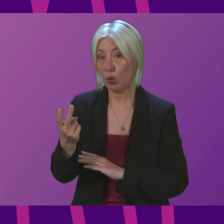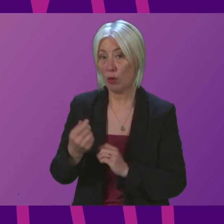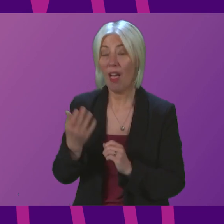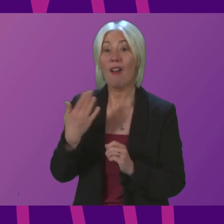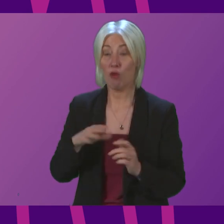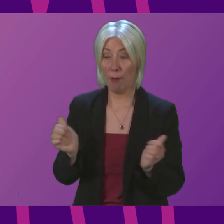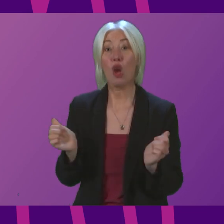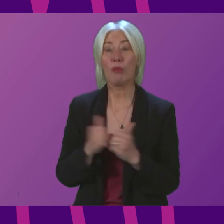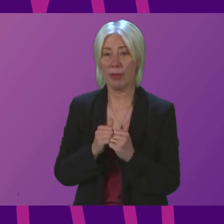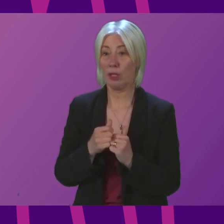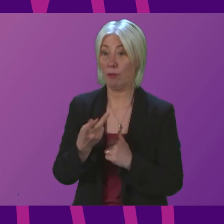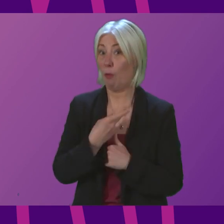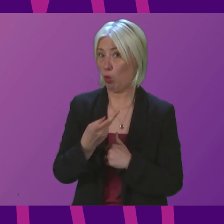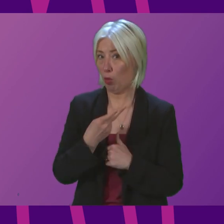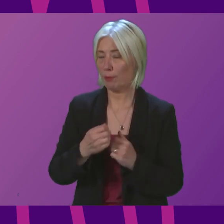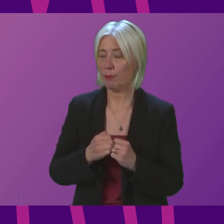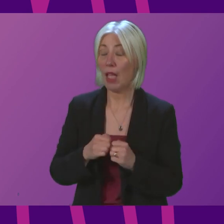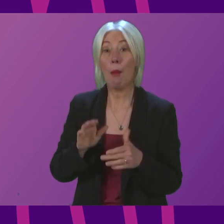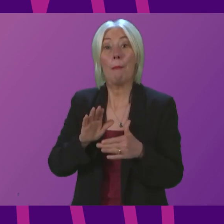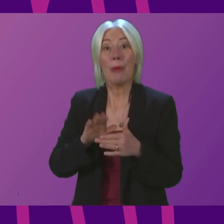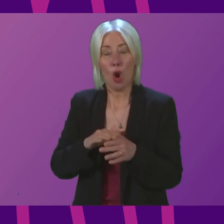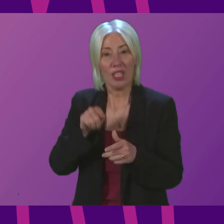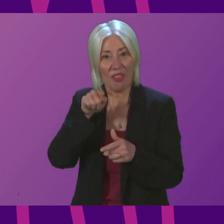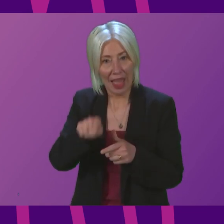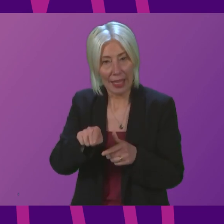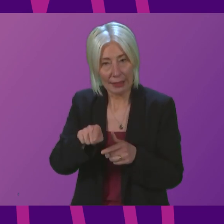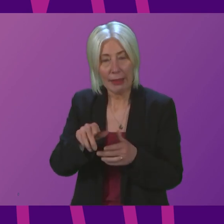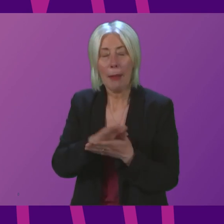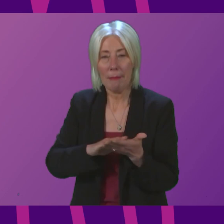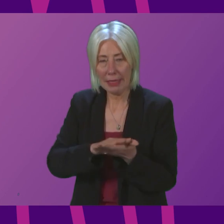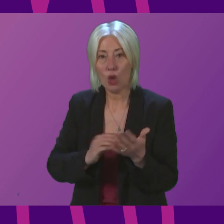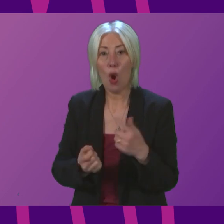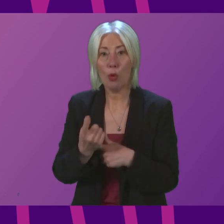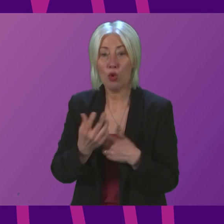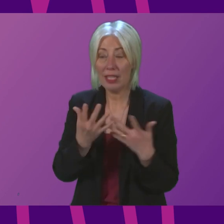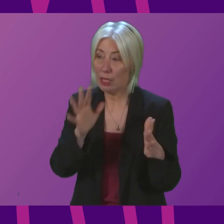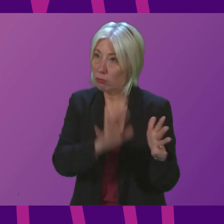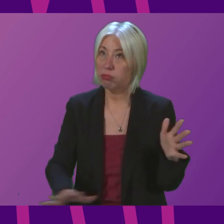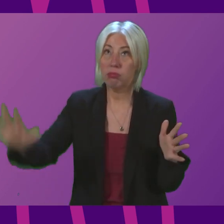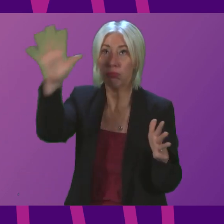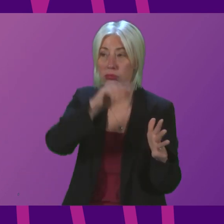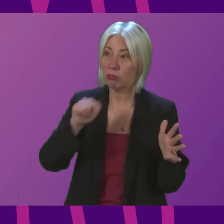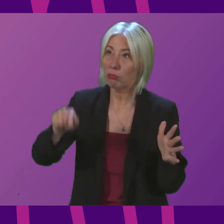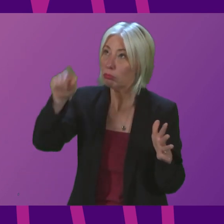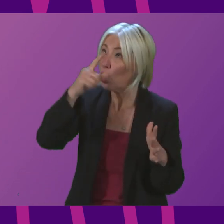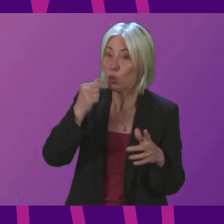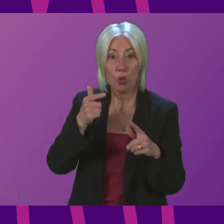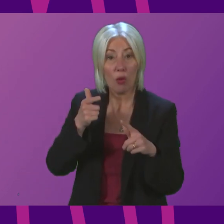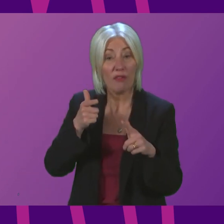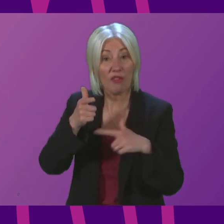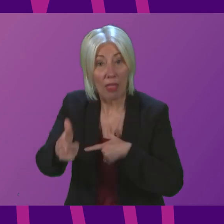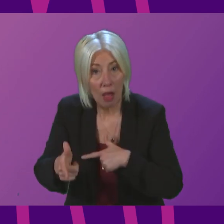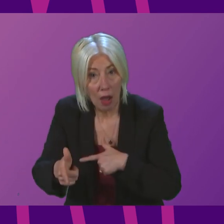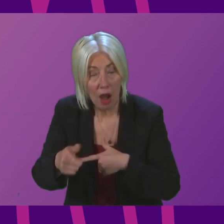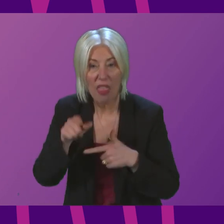of that agreement. And because of that agreement, I think there was an opportunity in other parts of the country to go further in relation